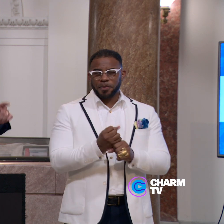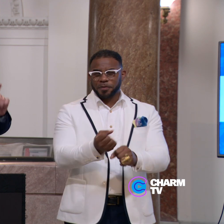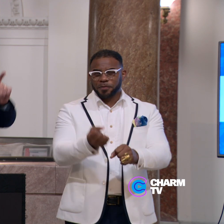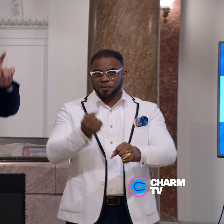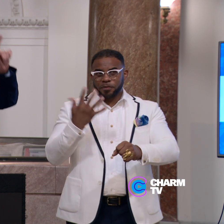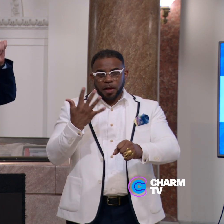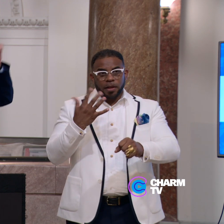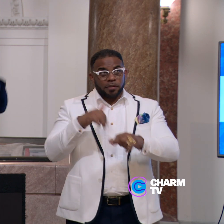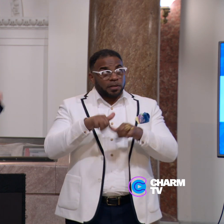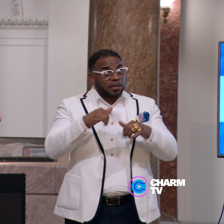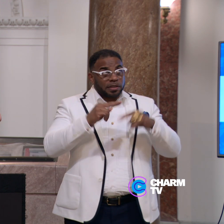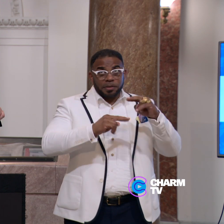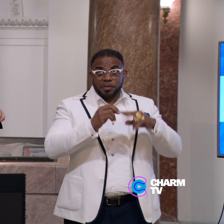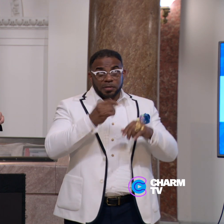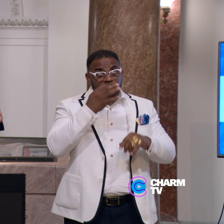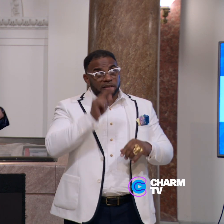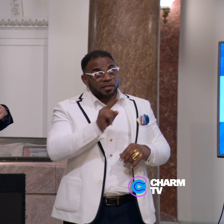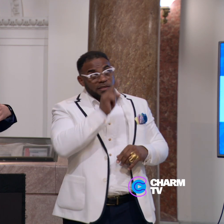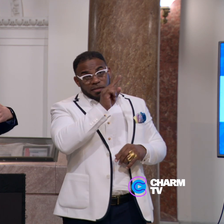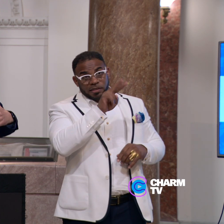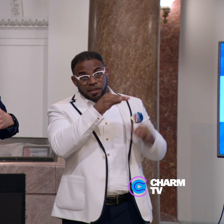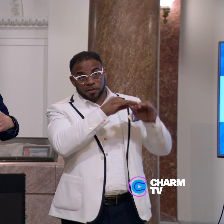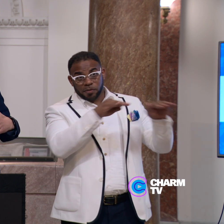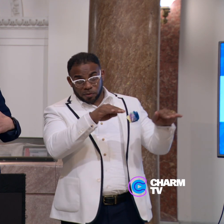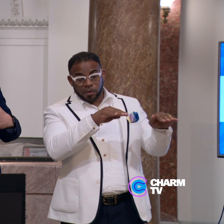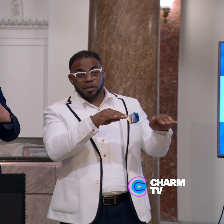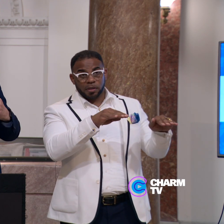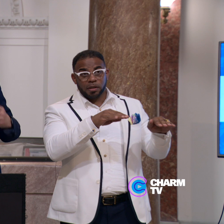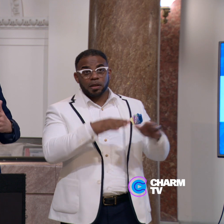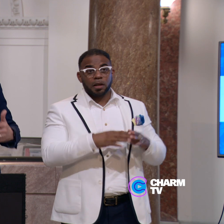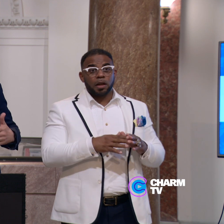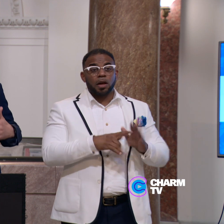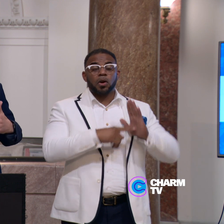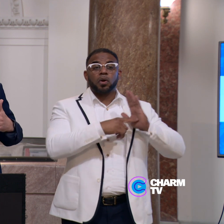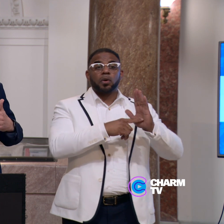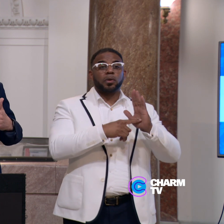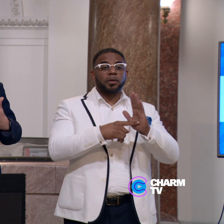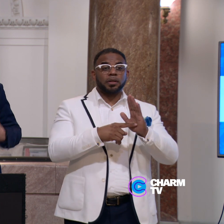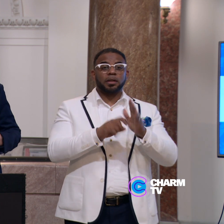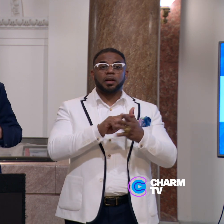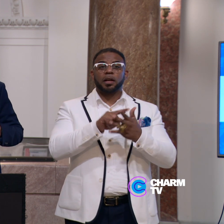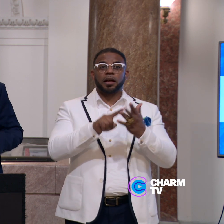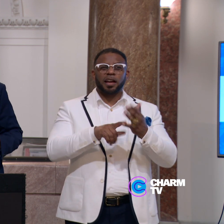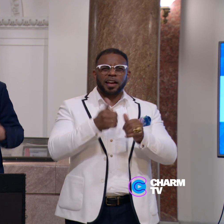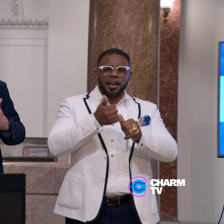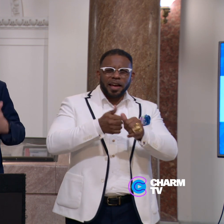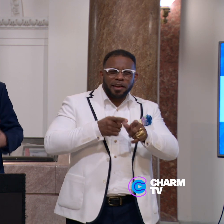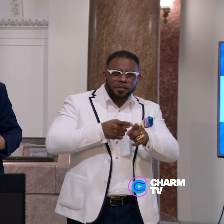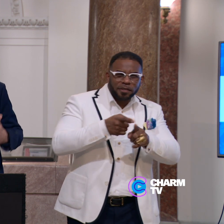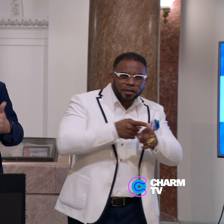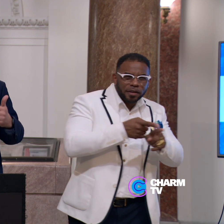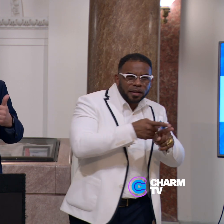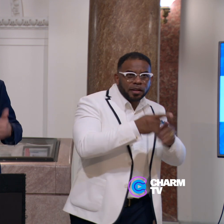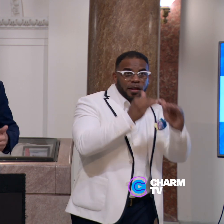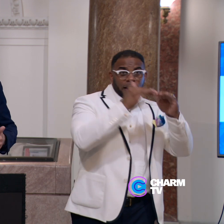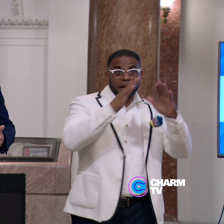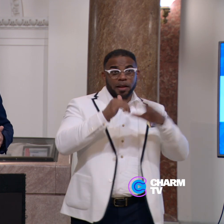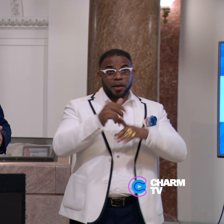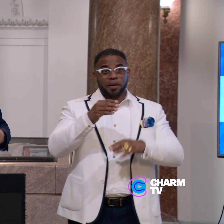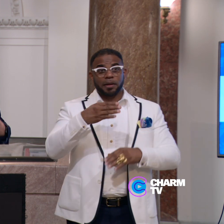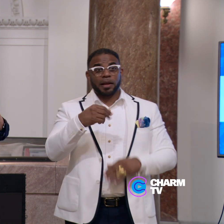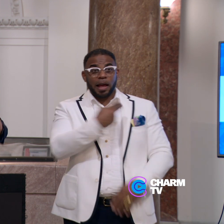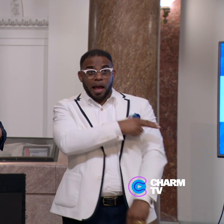ago, in this building up on the second floor, representatives of every single hospital in